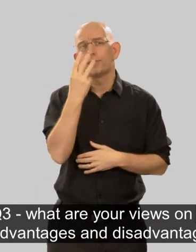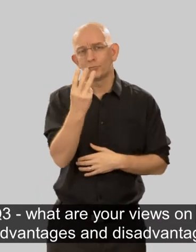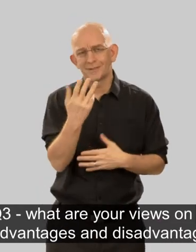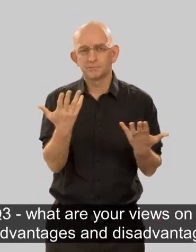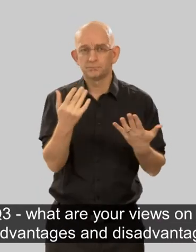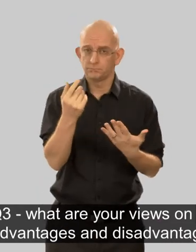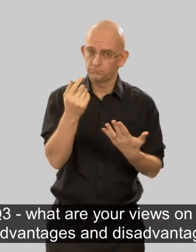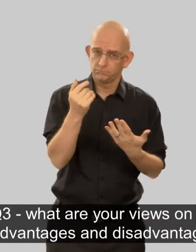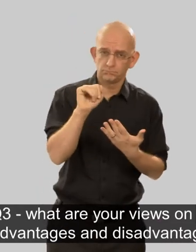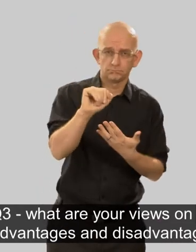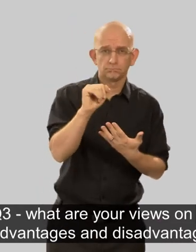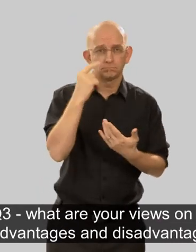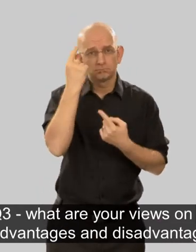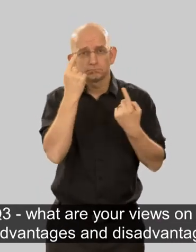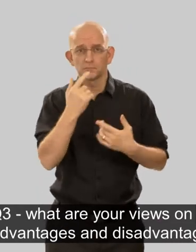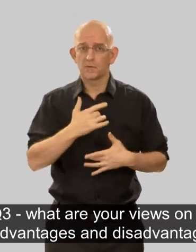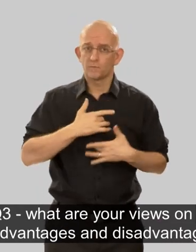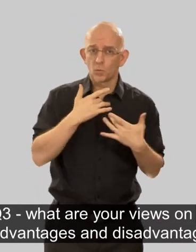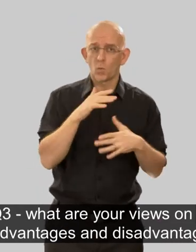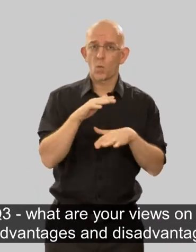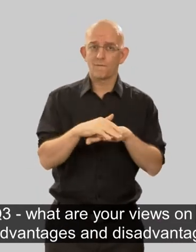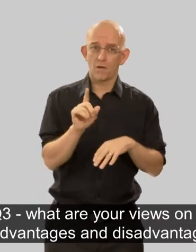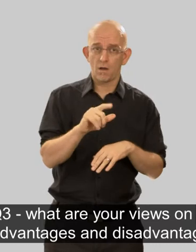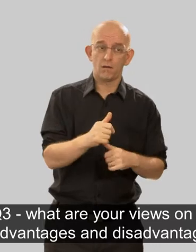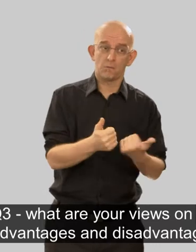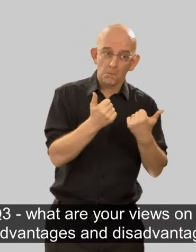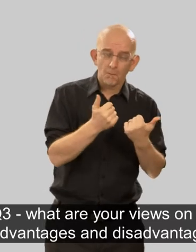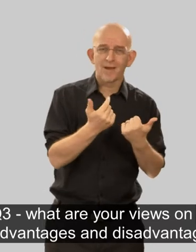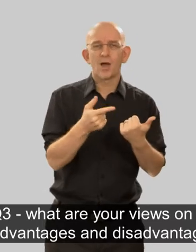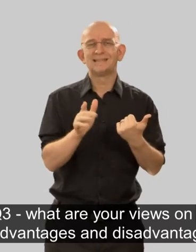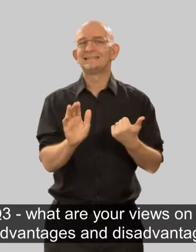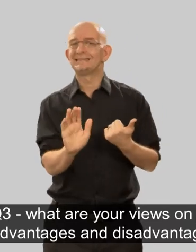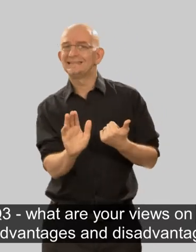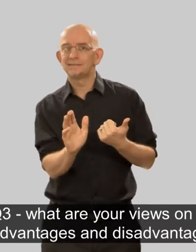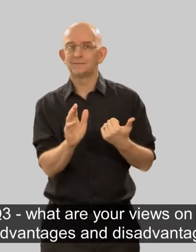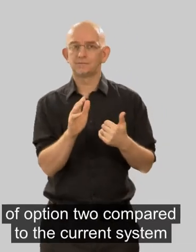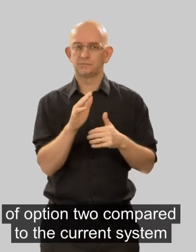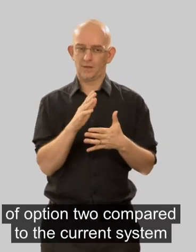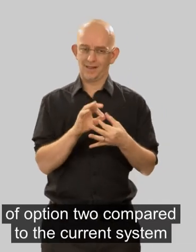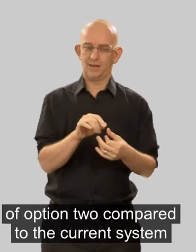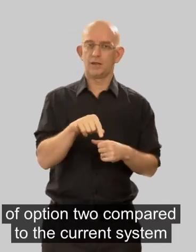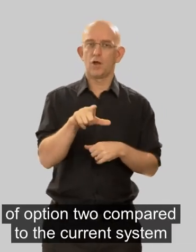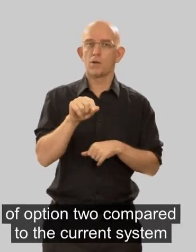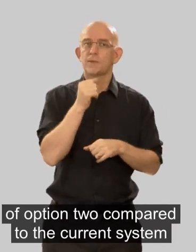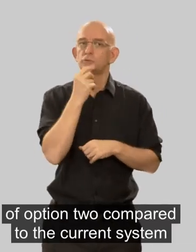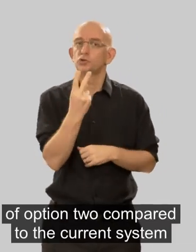question three what are your views on the advantages and disadvantages of option two